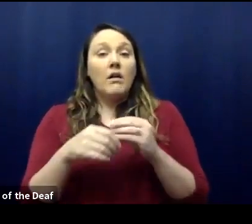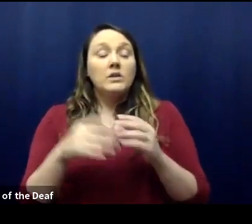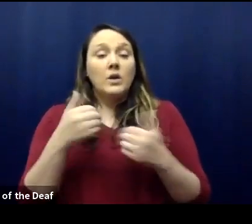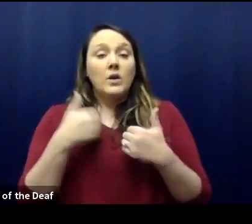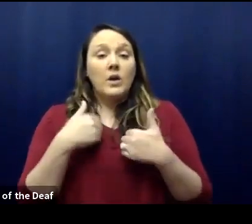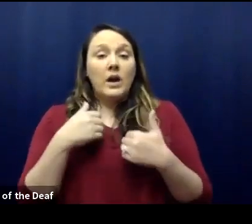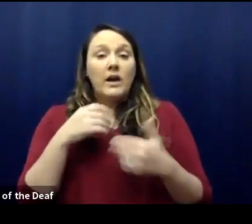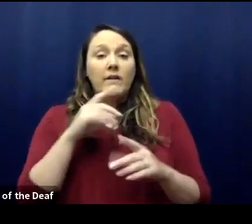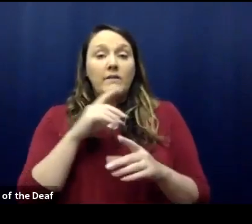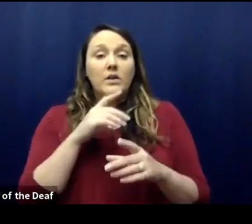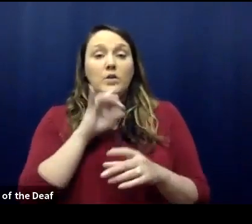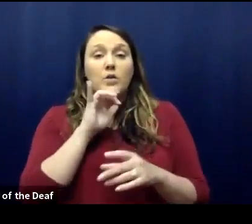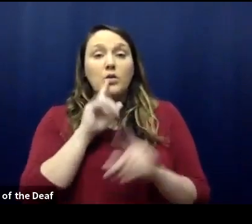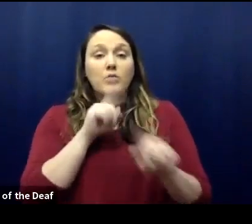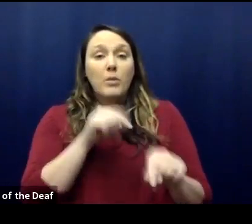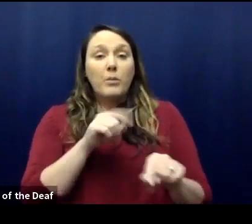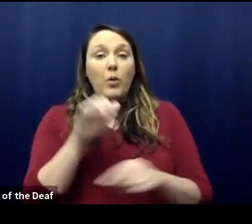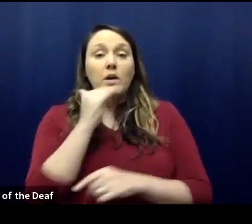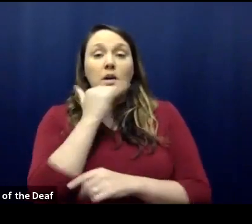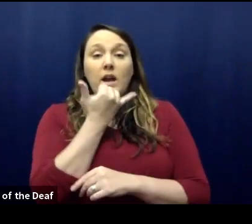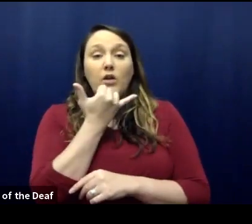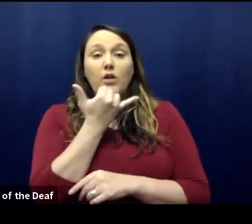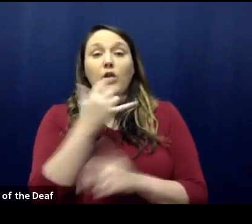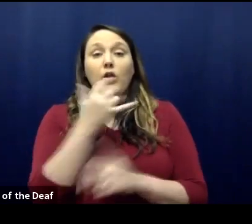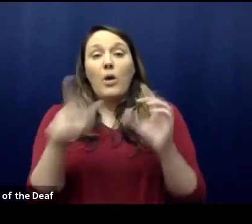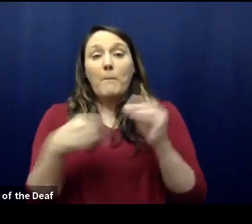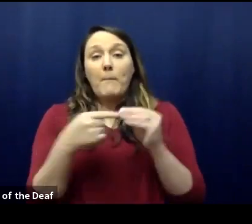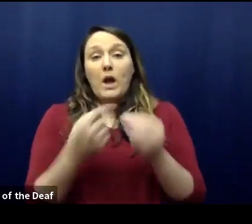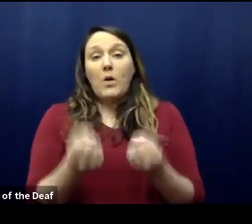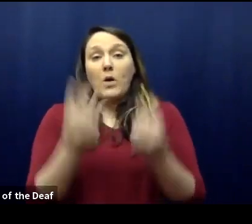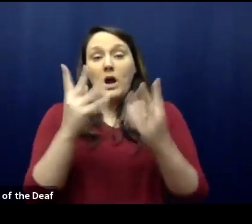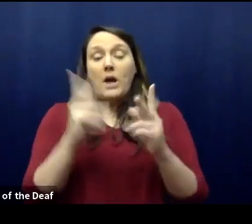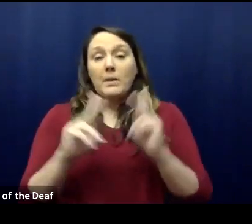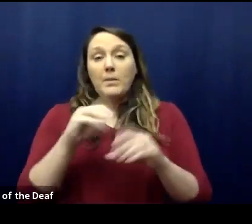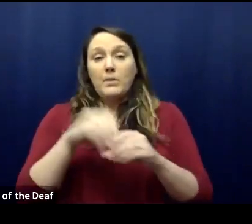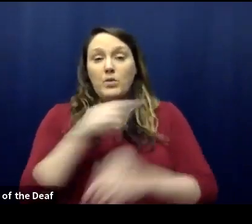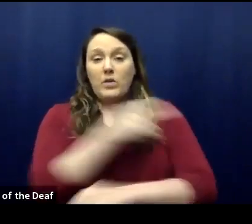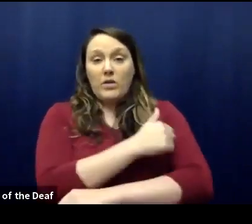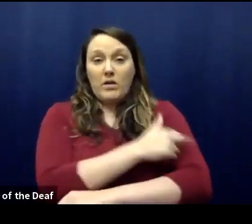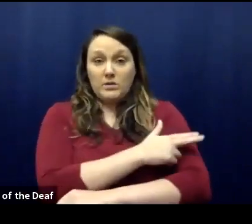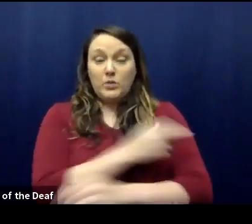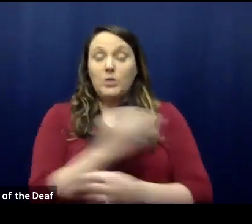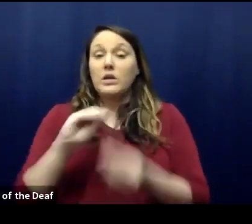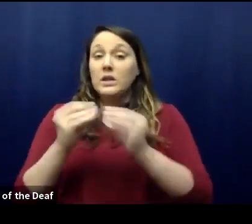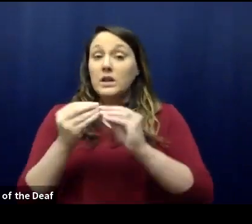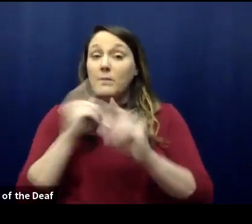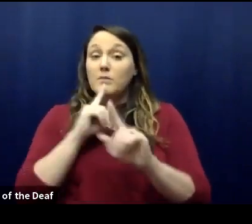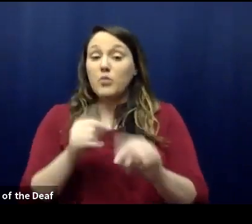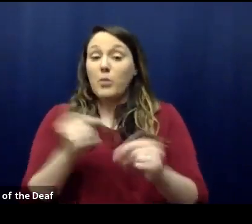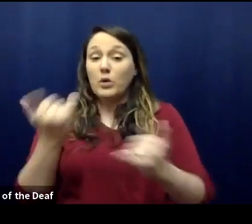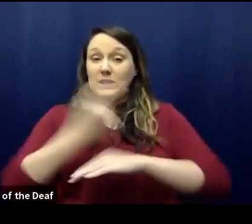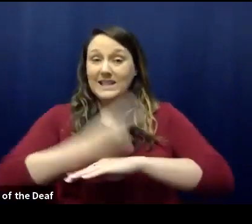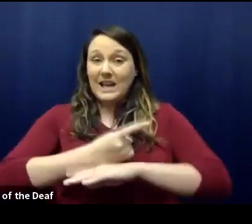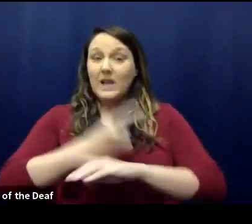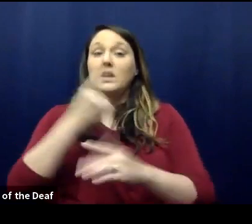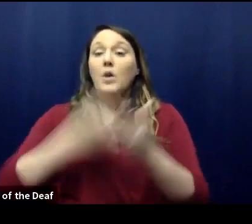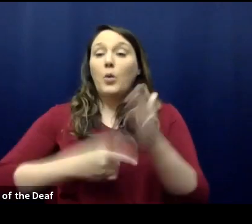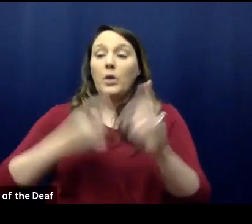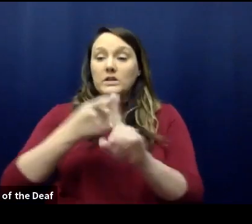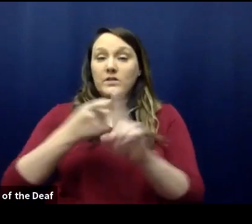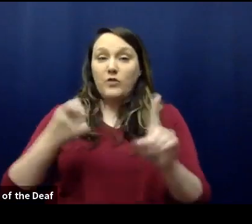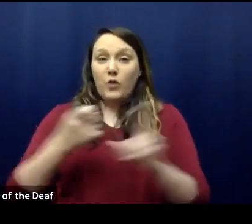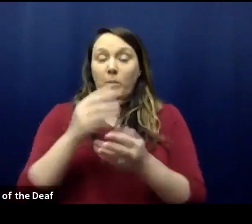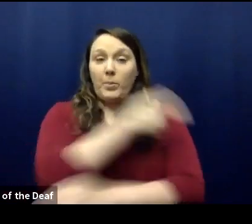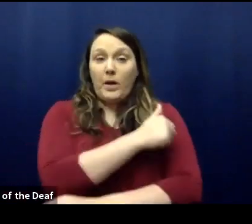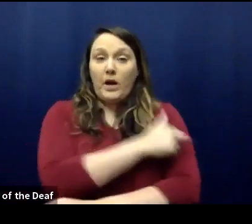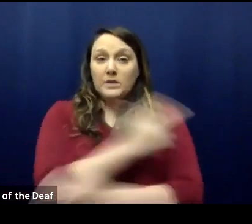number of currently hospitalized individuals in Knox County. The numbers we've reported out today are what we have received from the hospitals this morning.